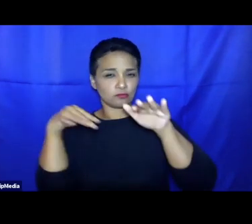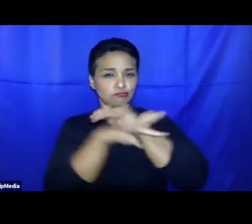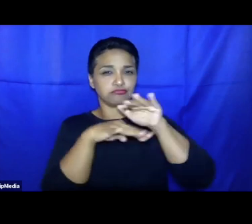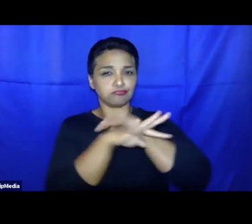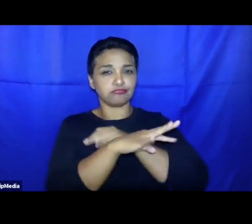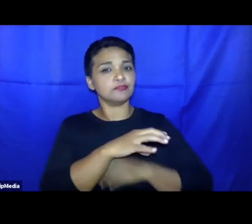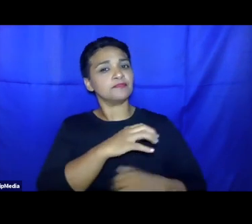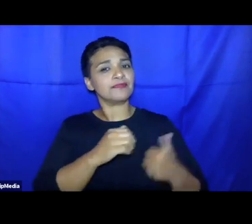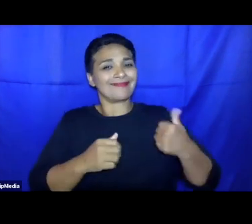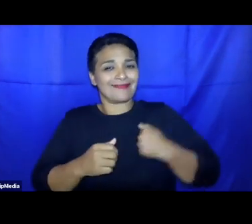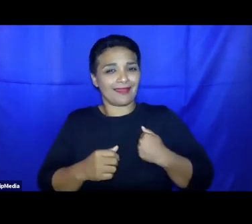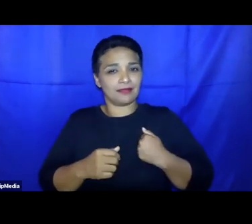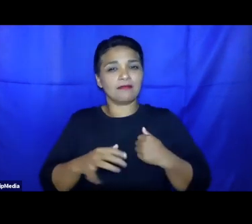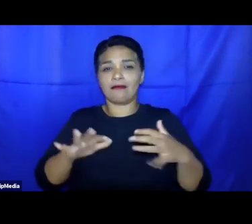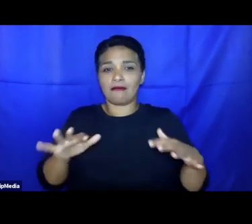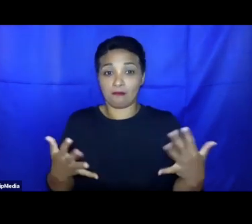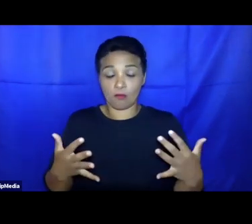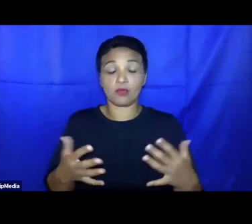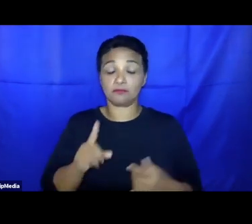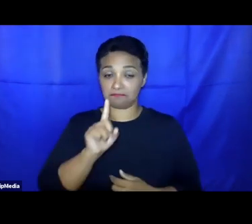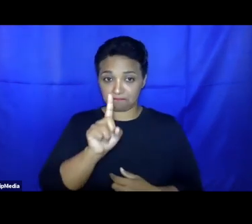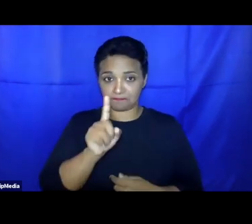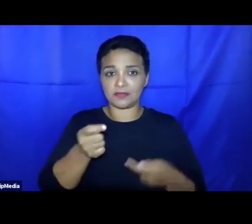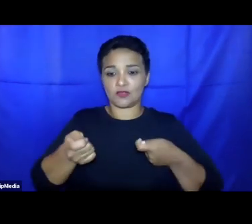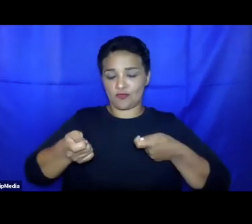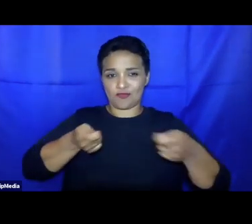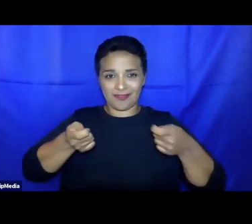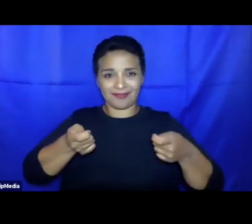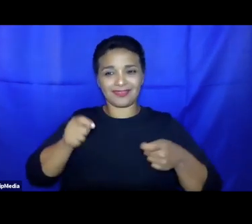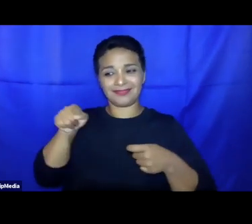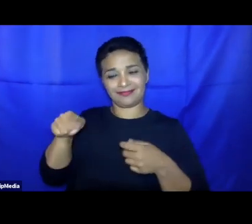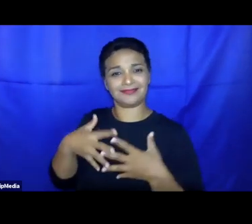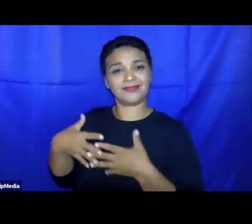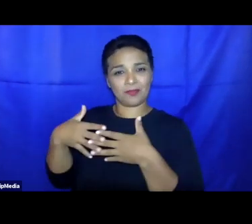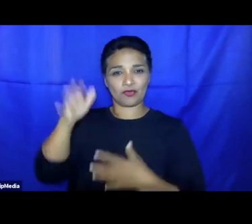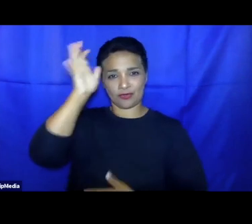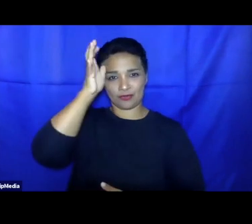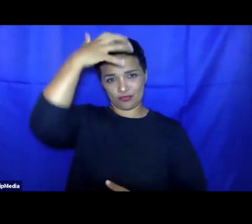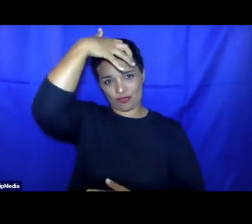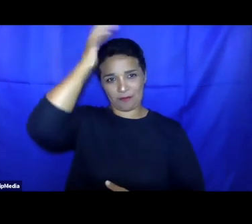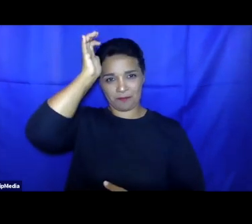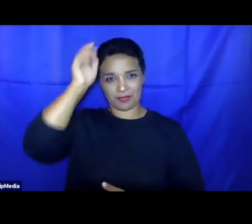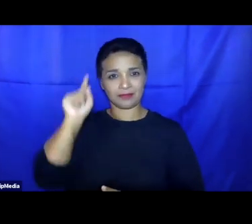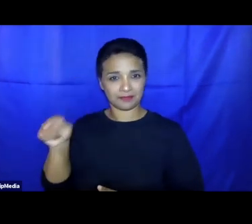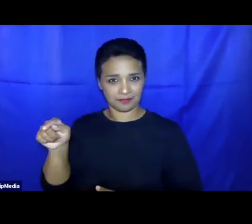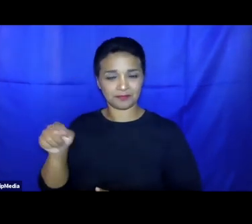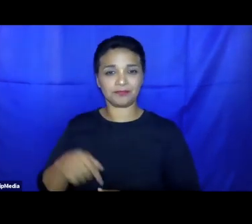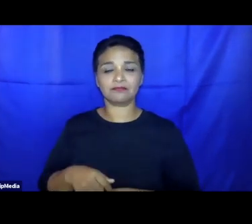frankly, the governance of Donald Trump. And this has created various issues around defining the border, irregular